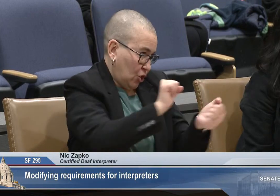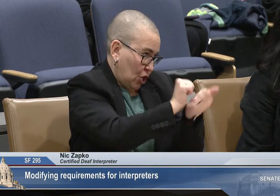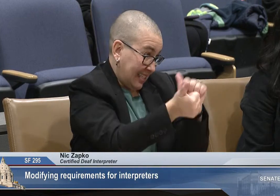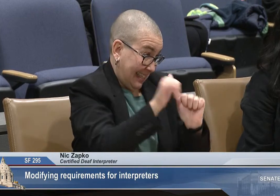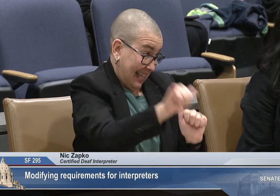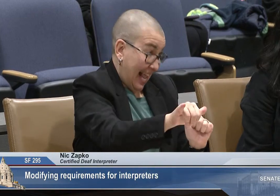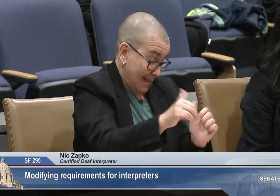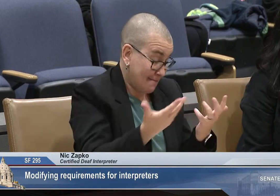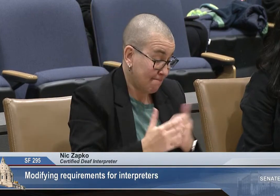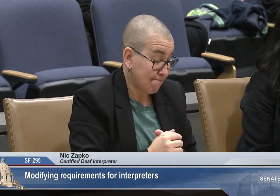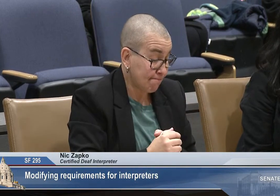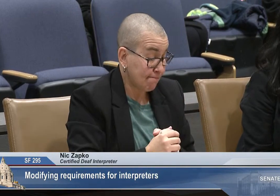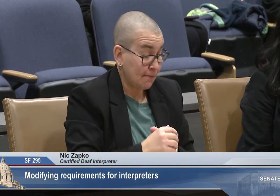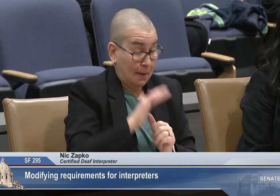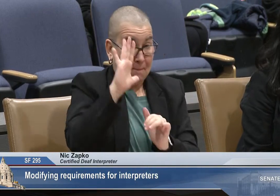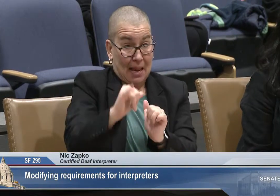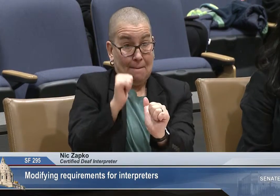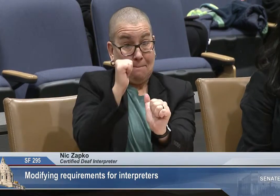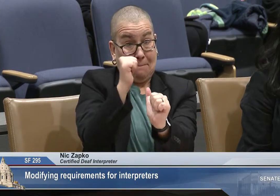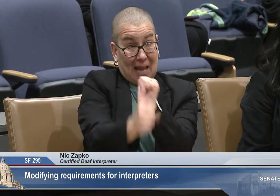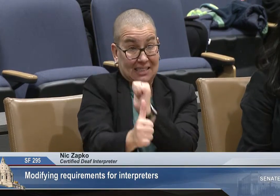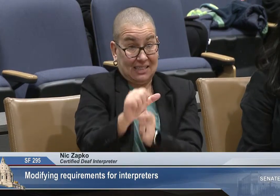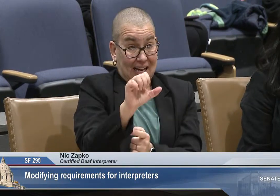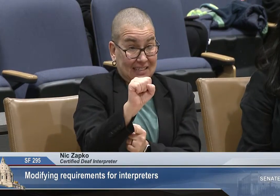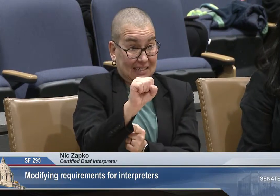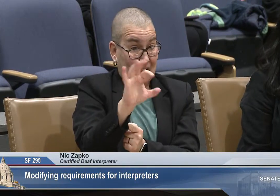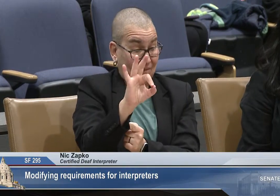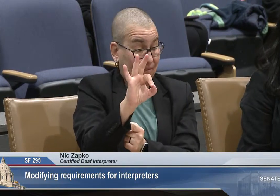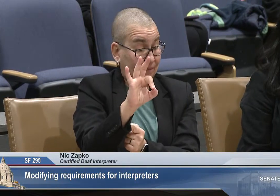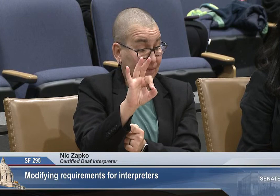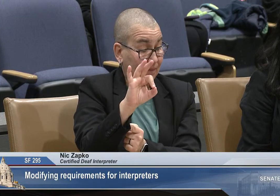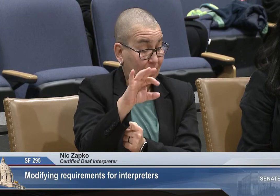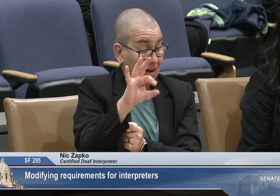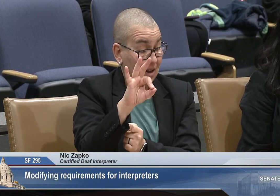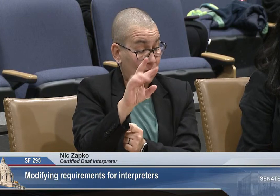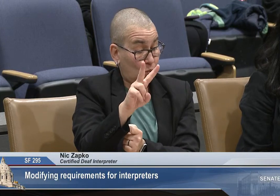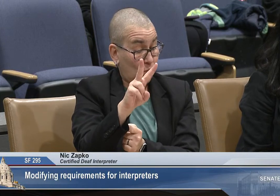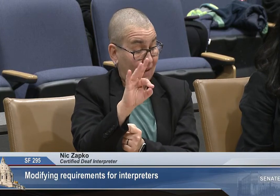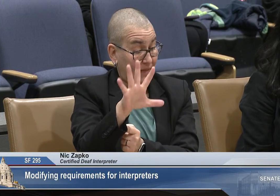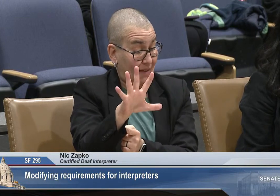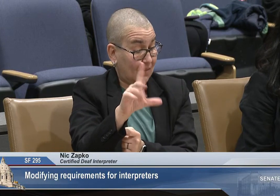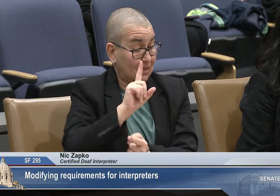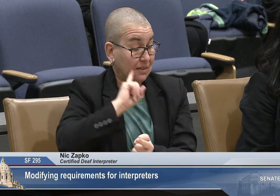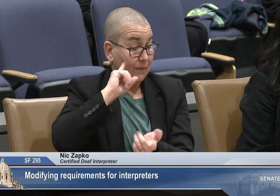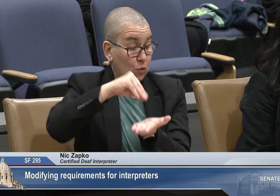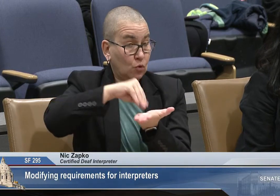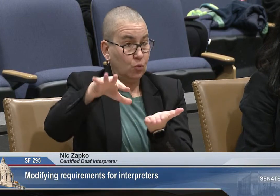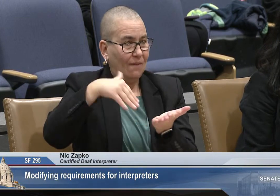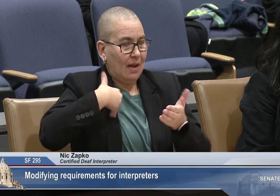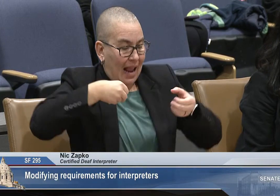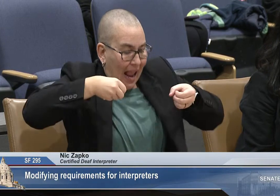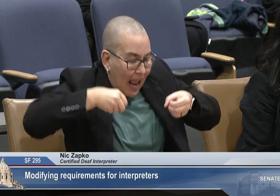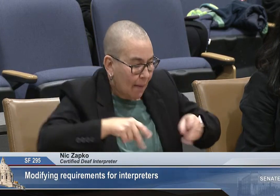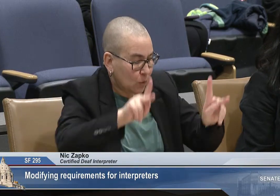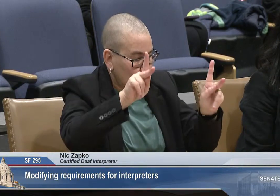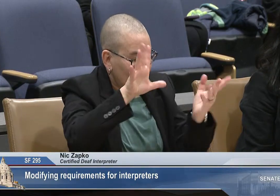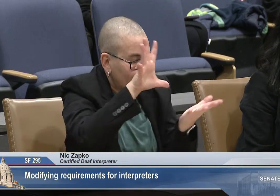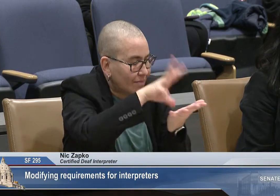You can change that. By passing Senate file 295, deaf